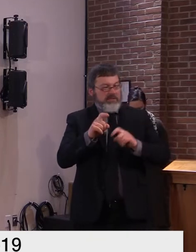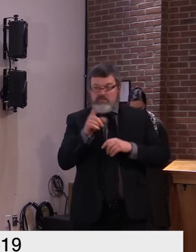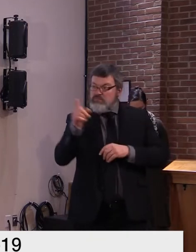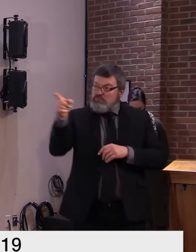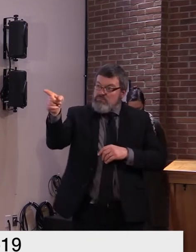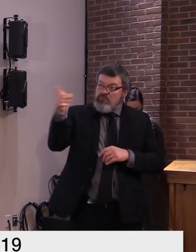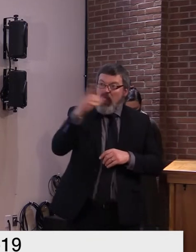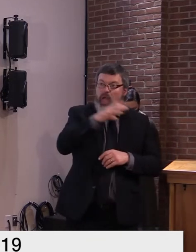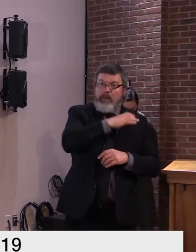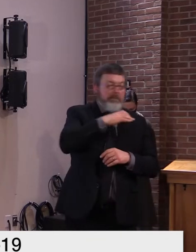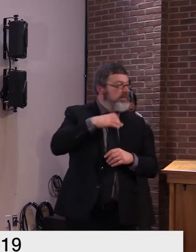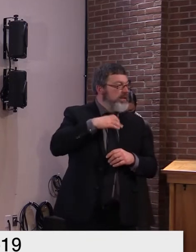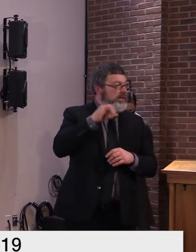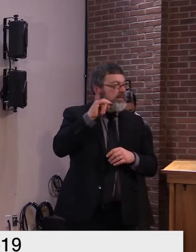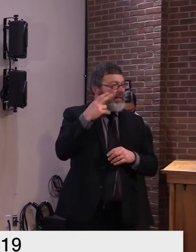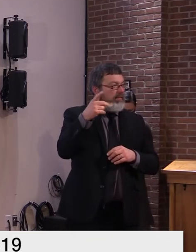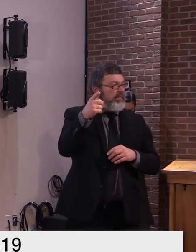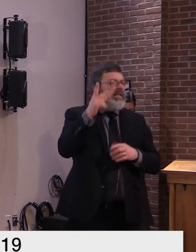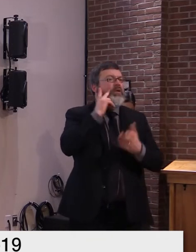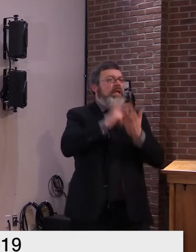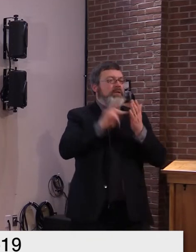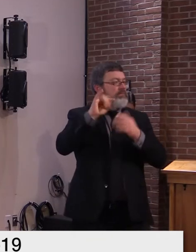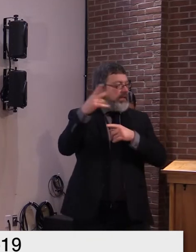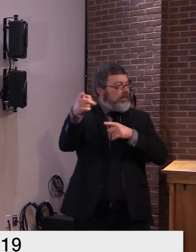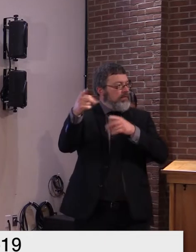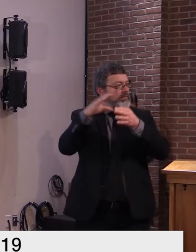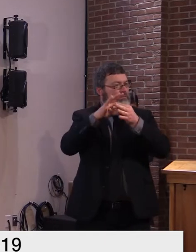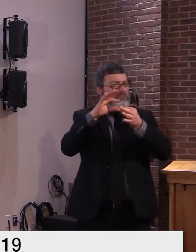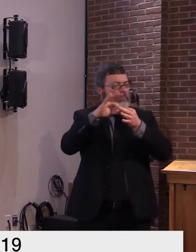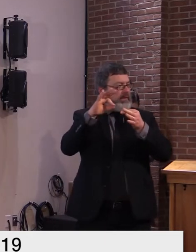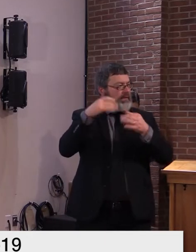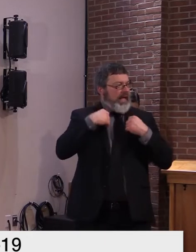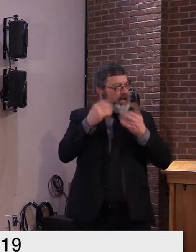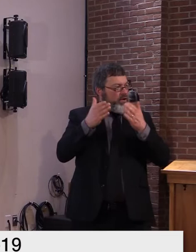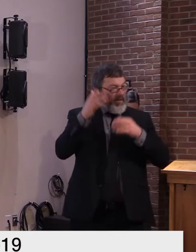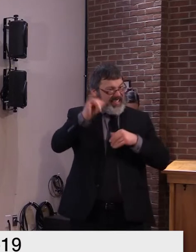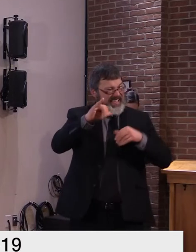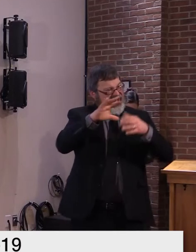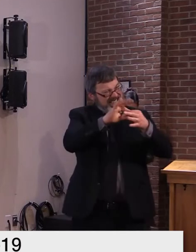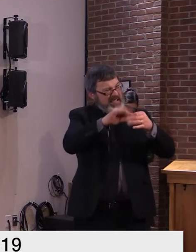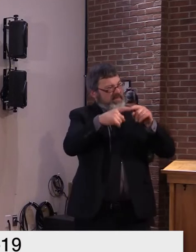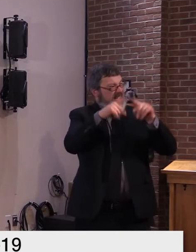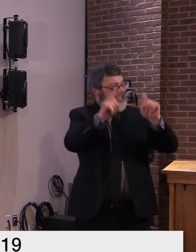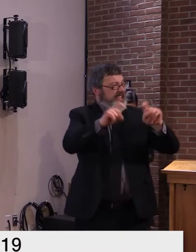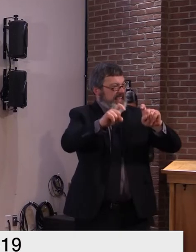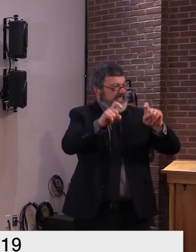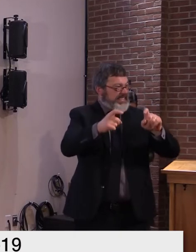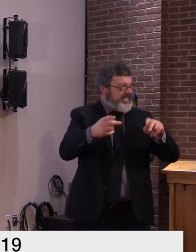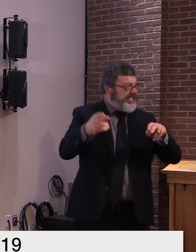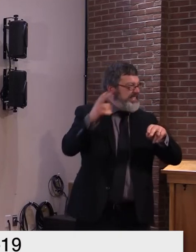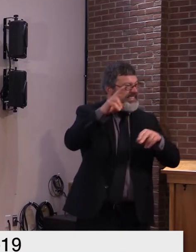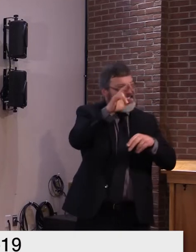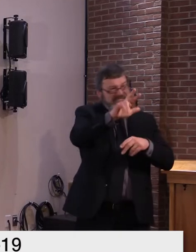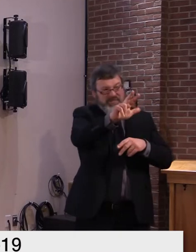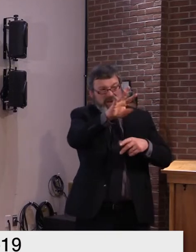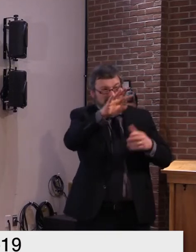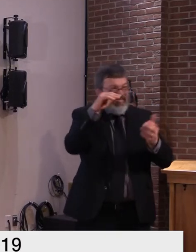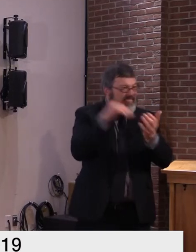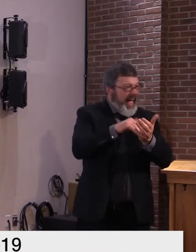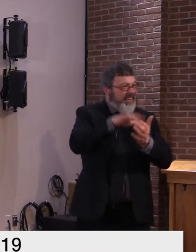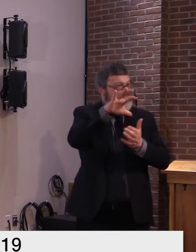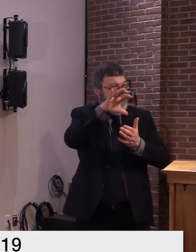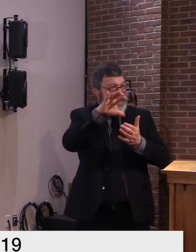remind everyone again that that's since the college students left campus so not